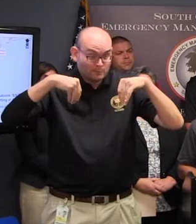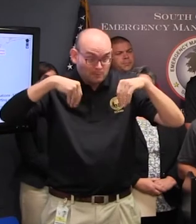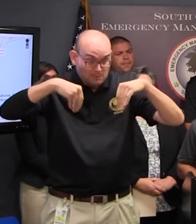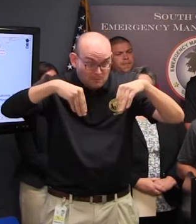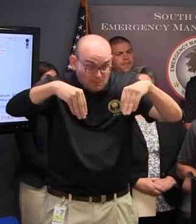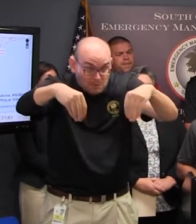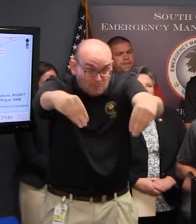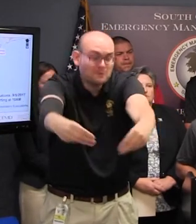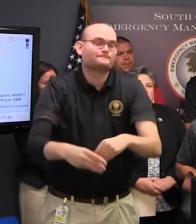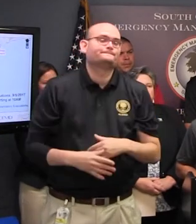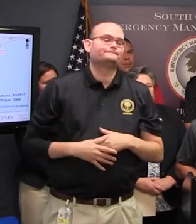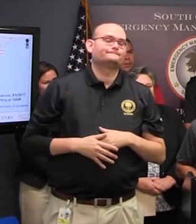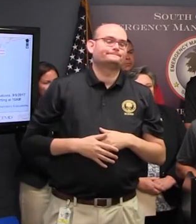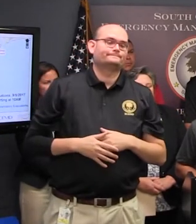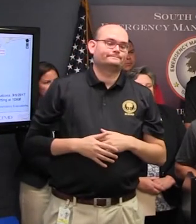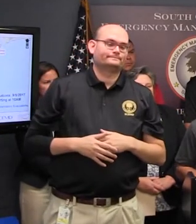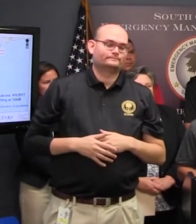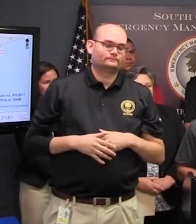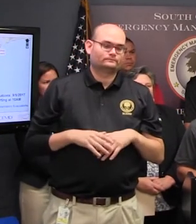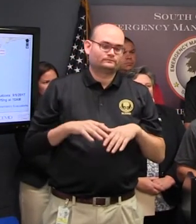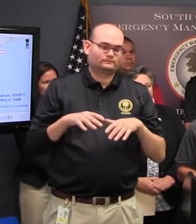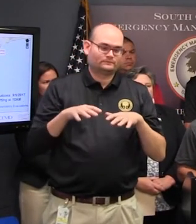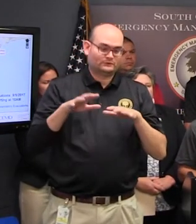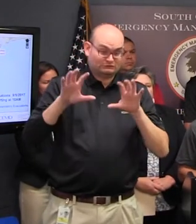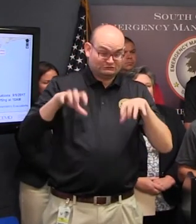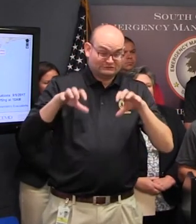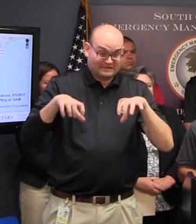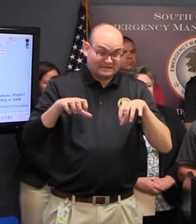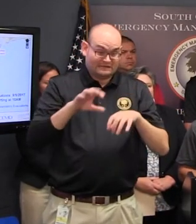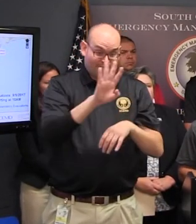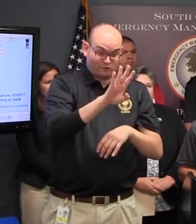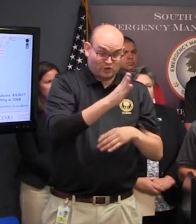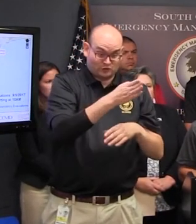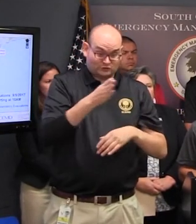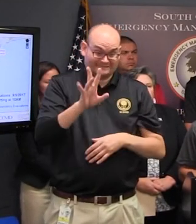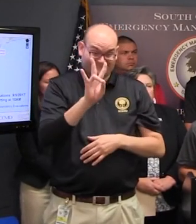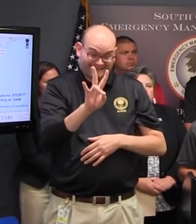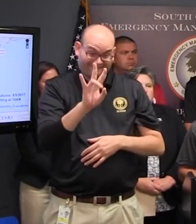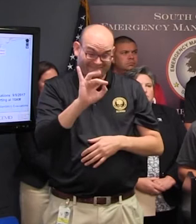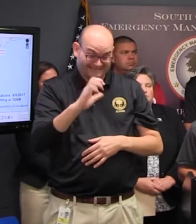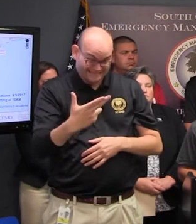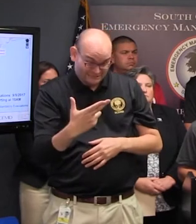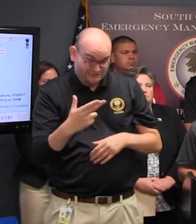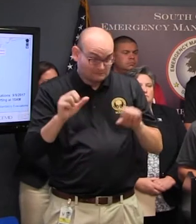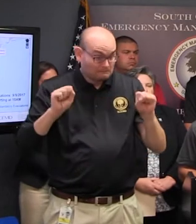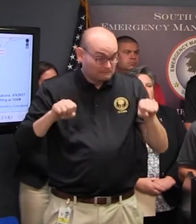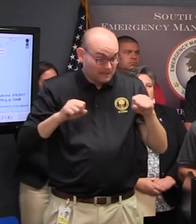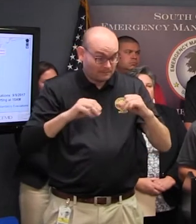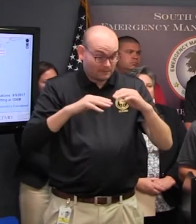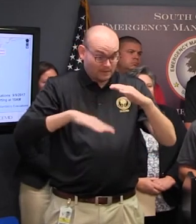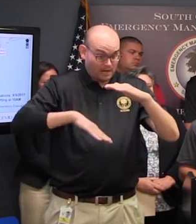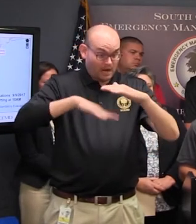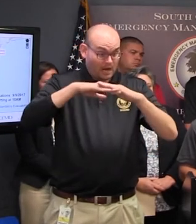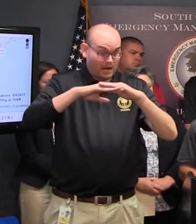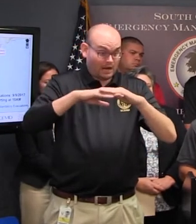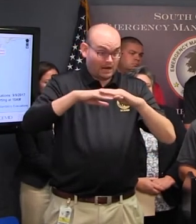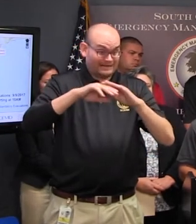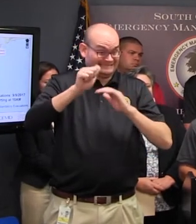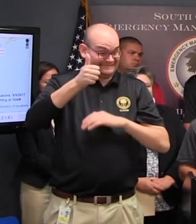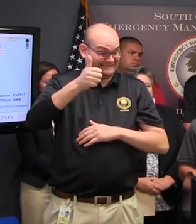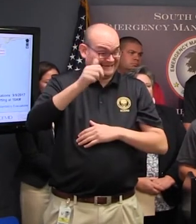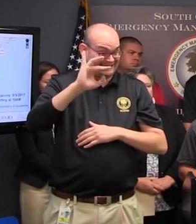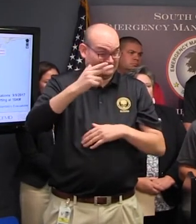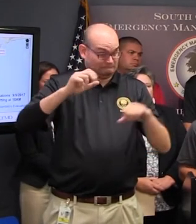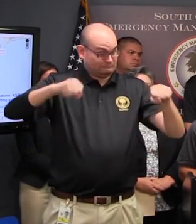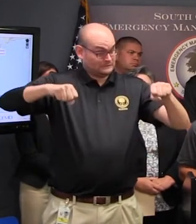Rainfall still a concern for us four to seven inches of rain locally up to ten inches possible across the southern part of the state a little bit less to the north.